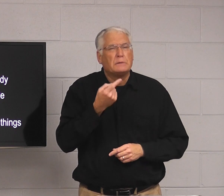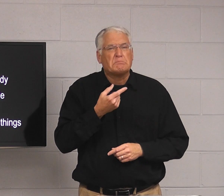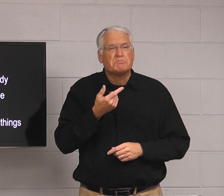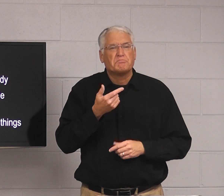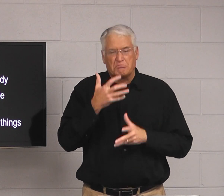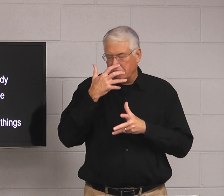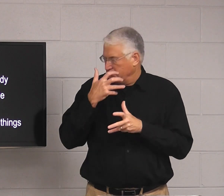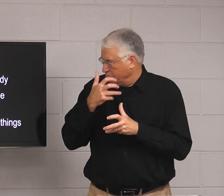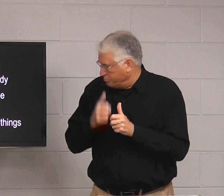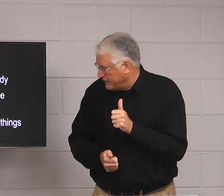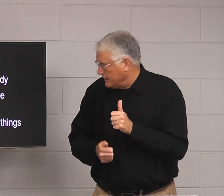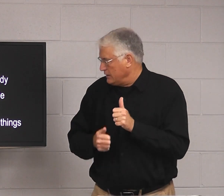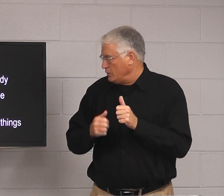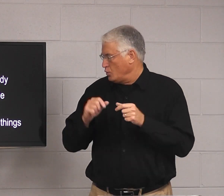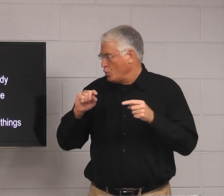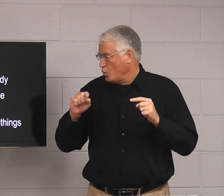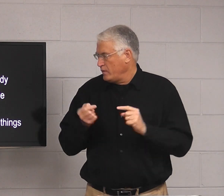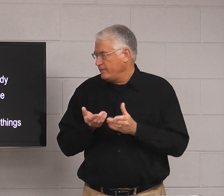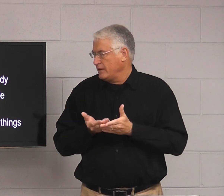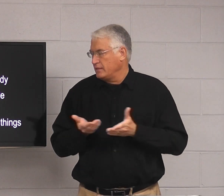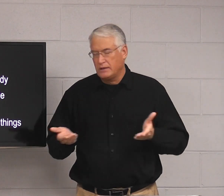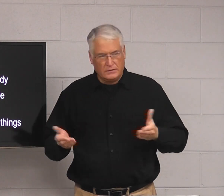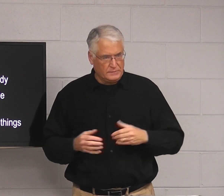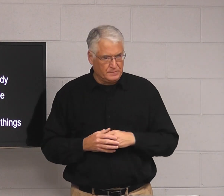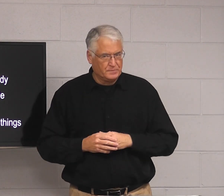To say mean or hurtful things.